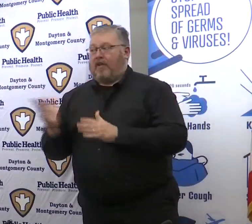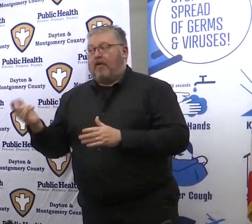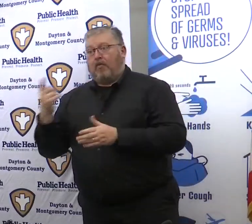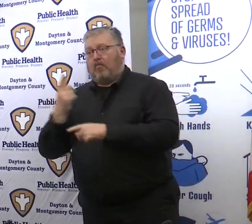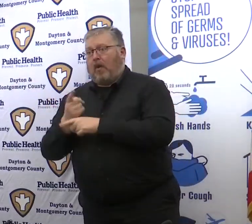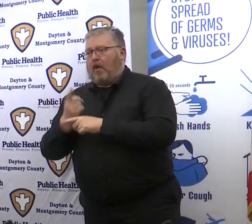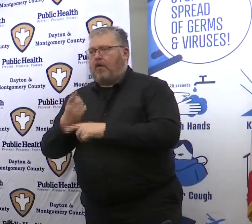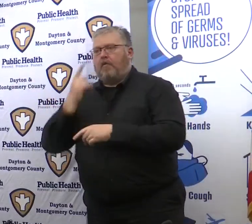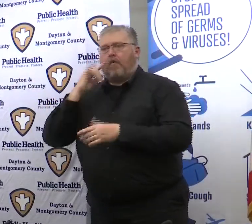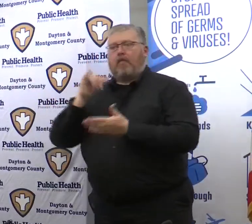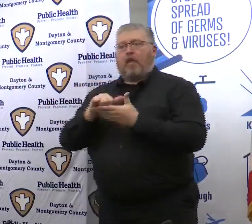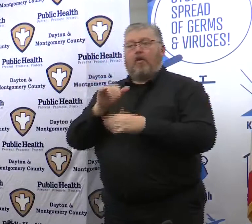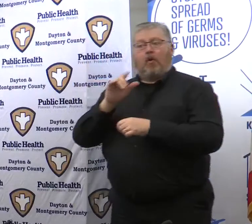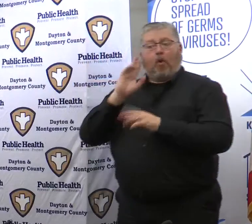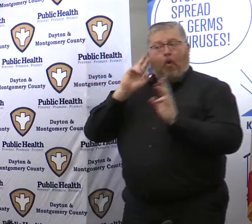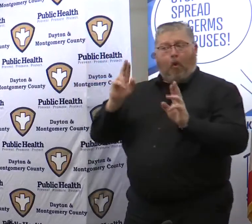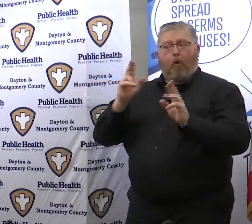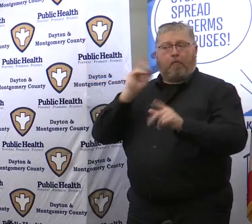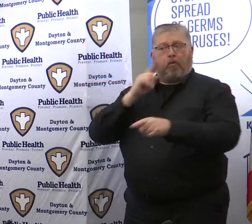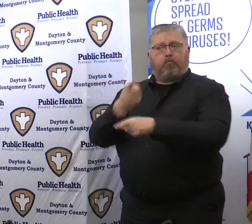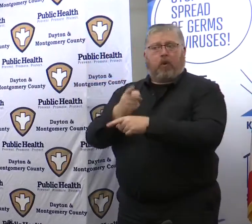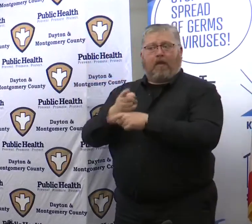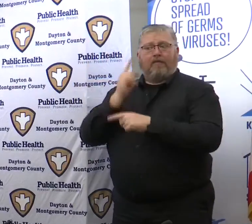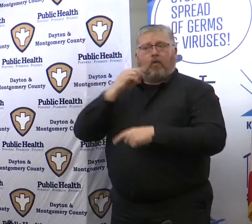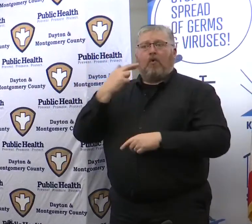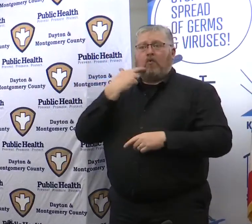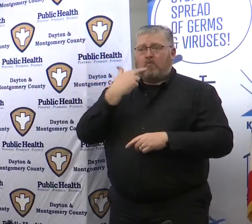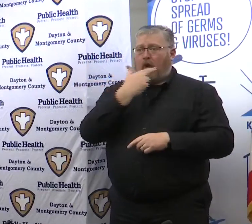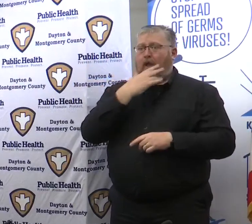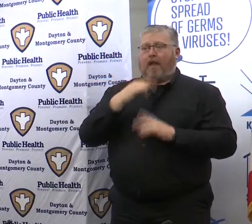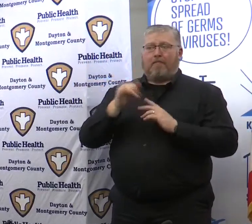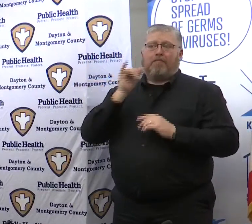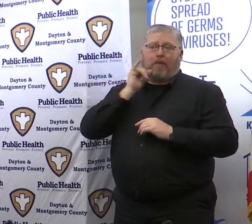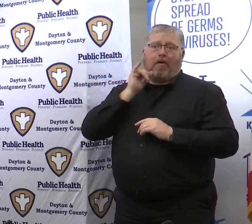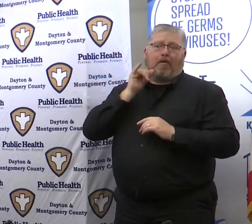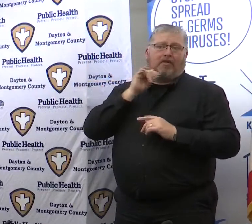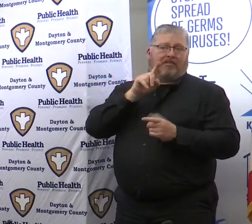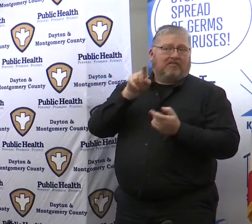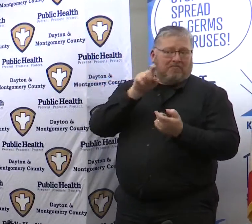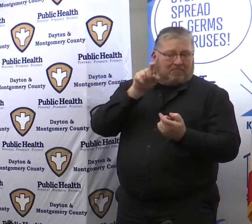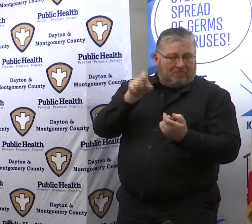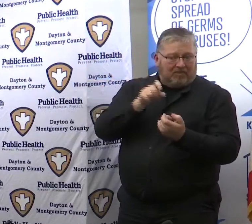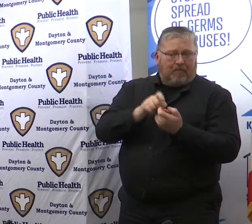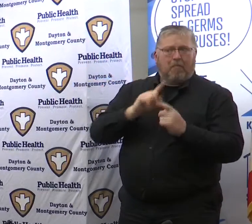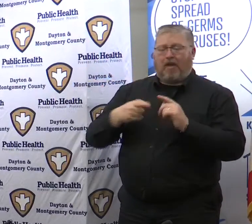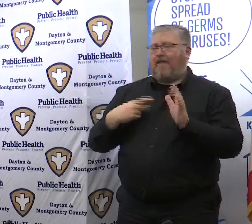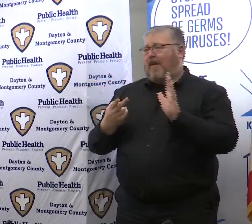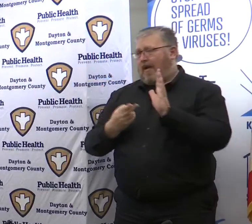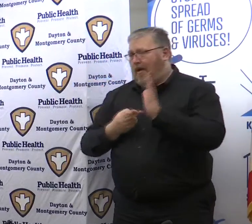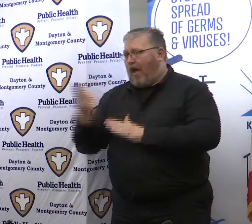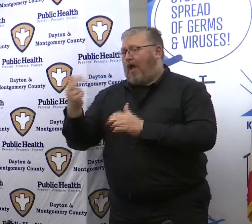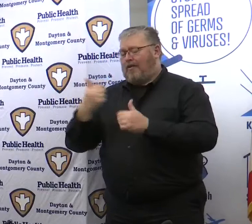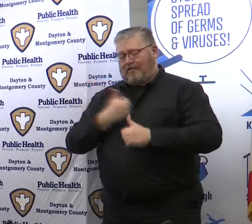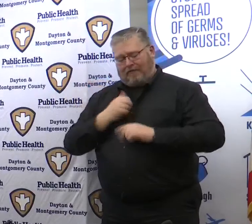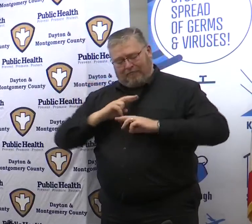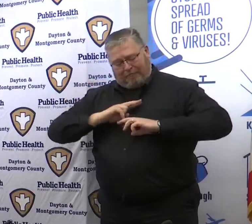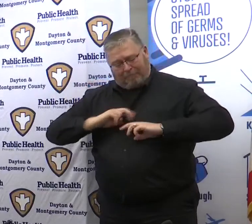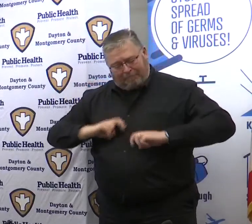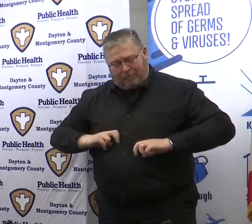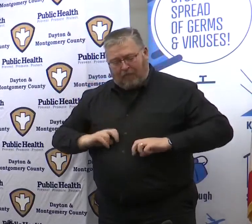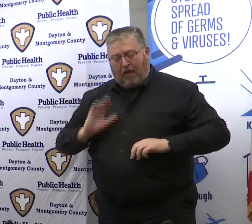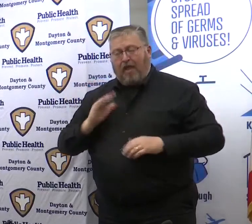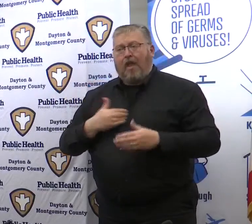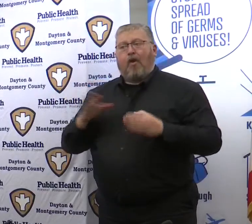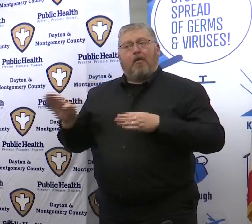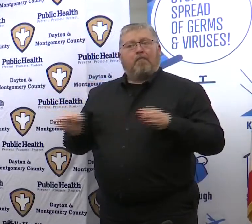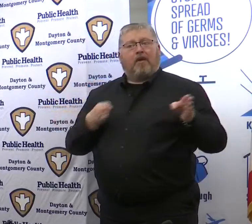away post-corona and I hope they're right particularly for restaurants and bars but I I think we have to be honest with ourselves that we're gonna our